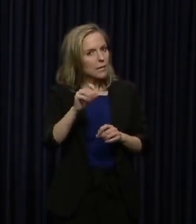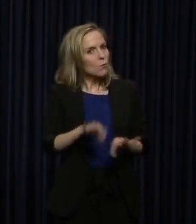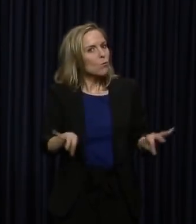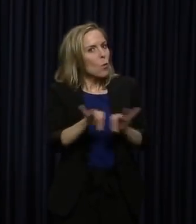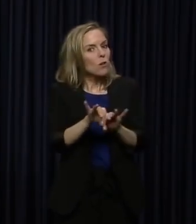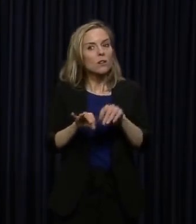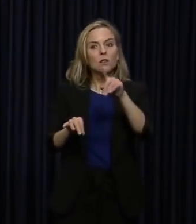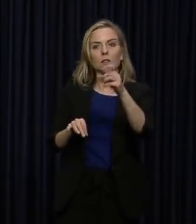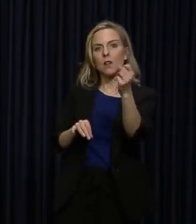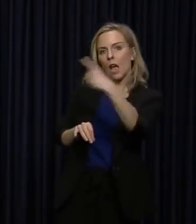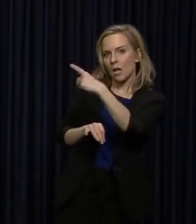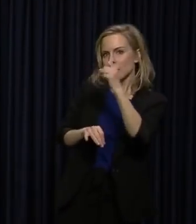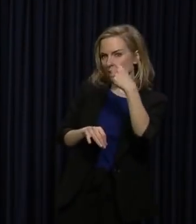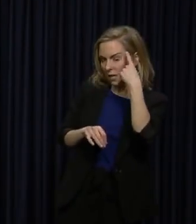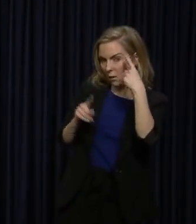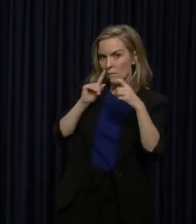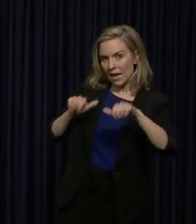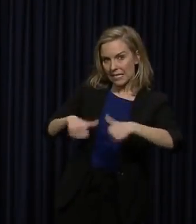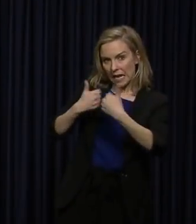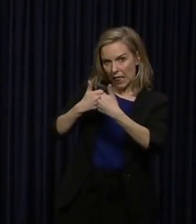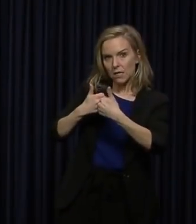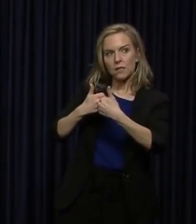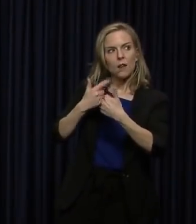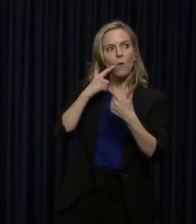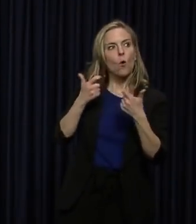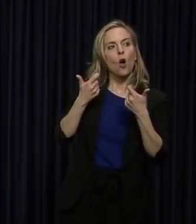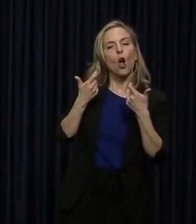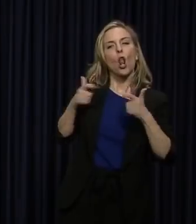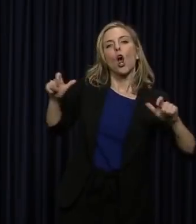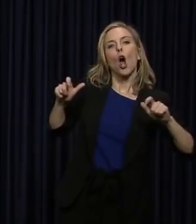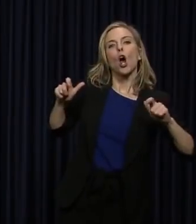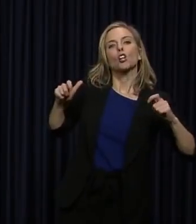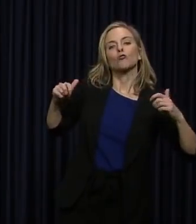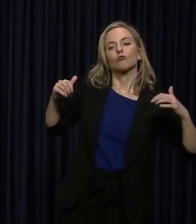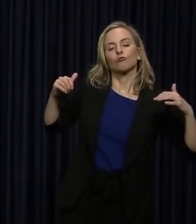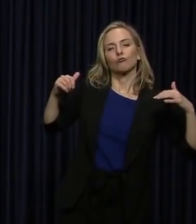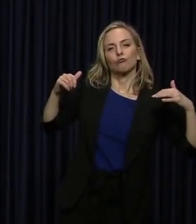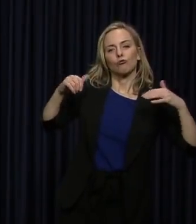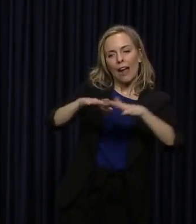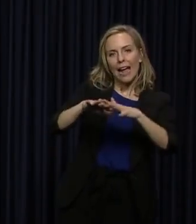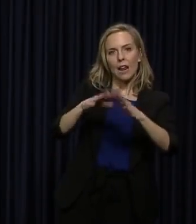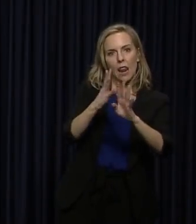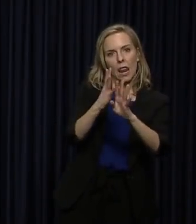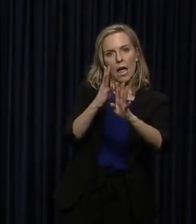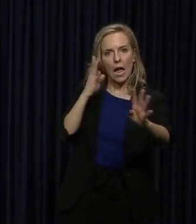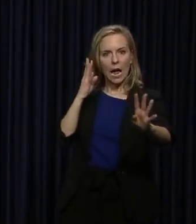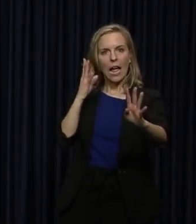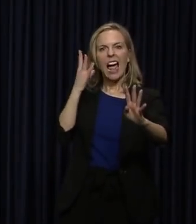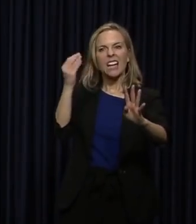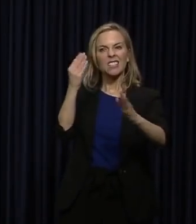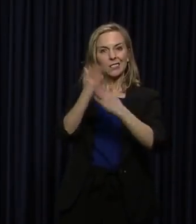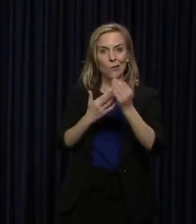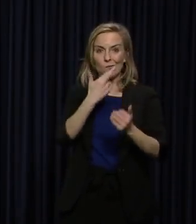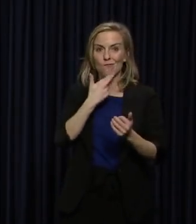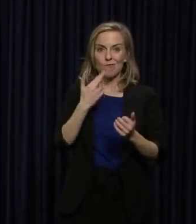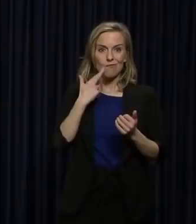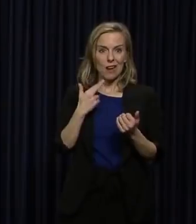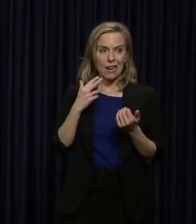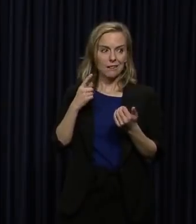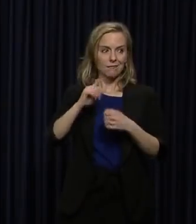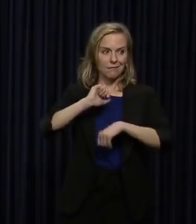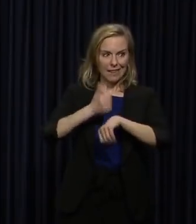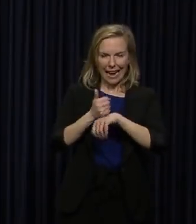I think the challenge will be for large crowds of lines to be gathered outside some of these restaurants.